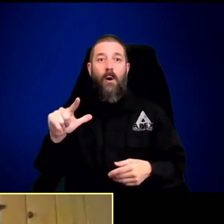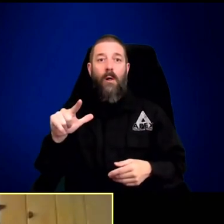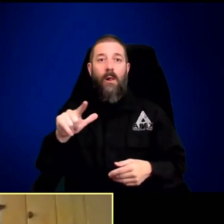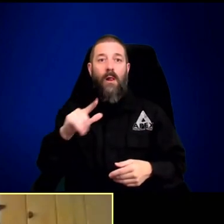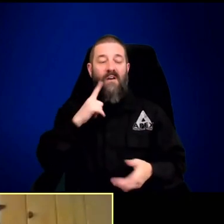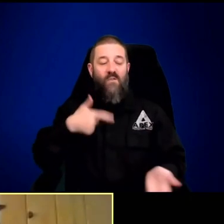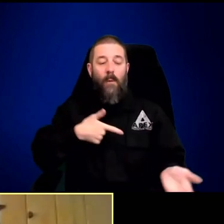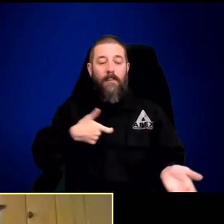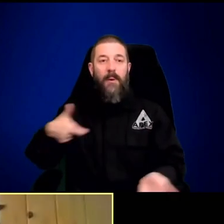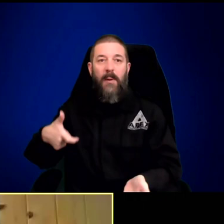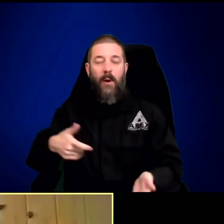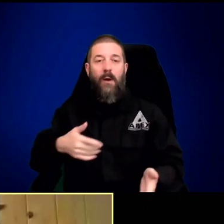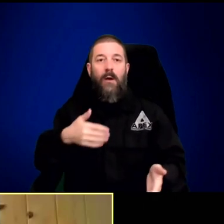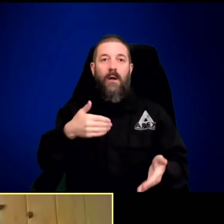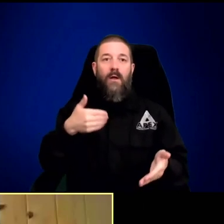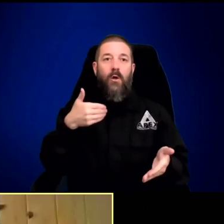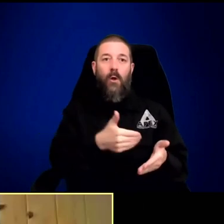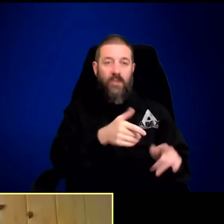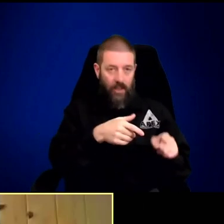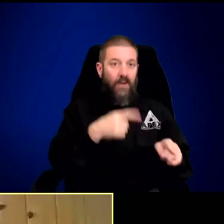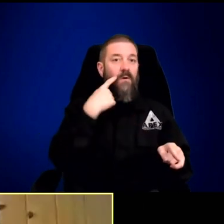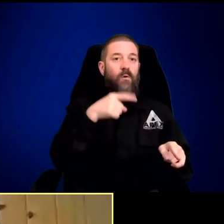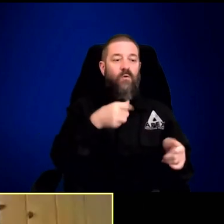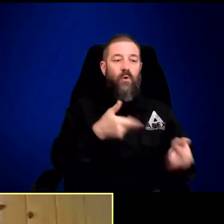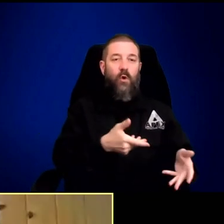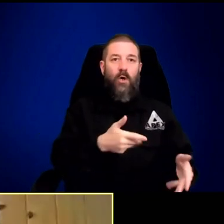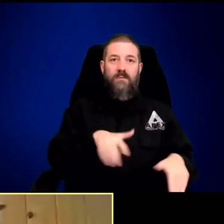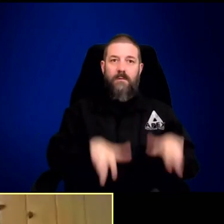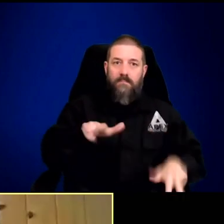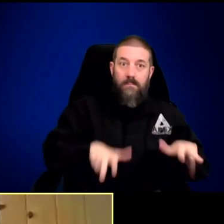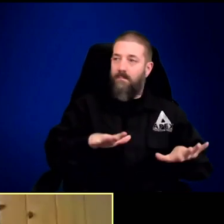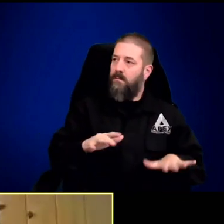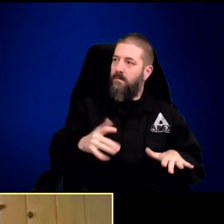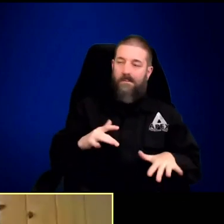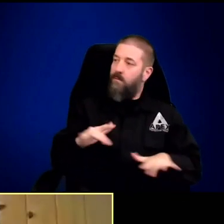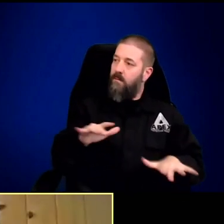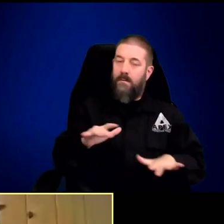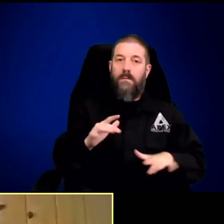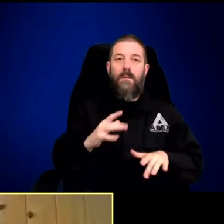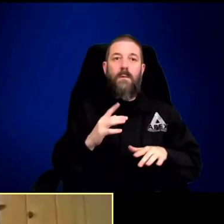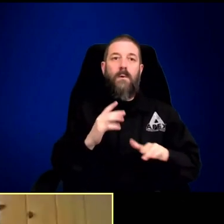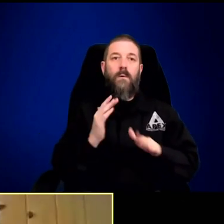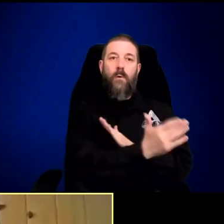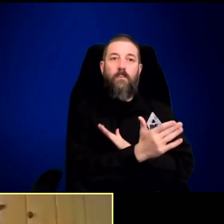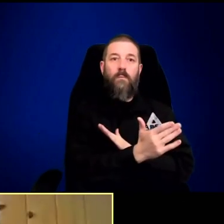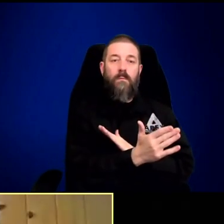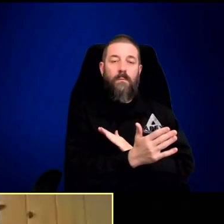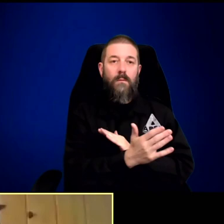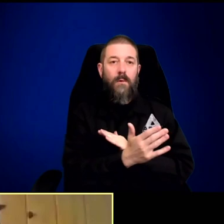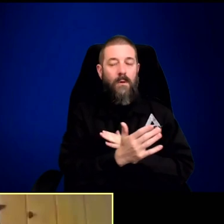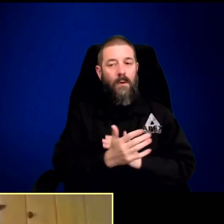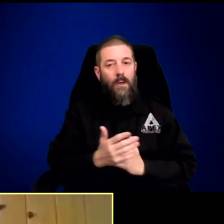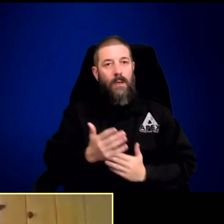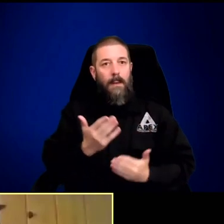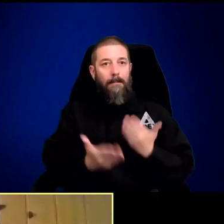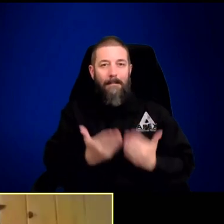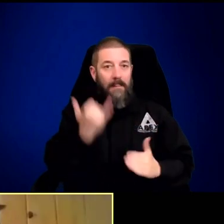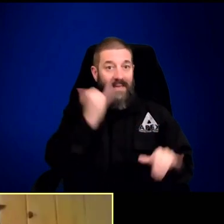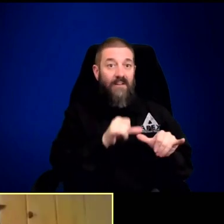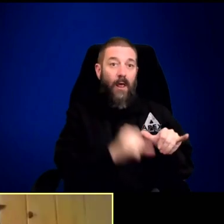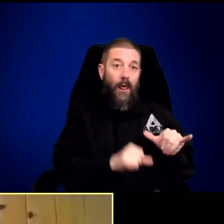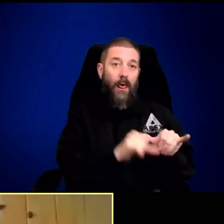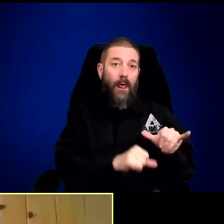this but they actually use paintball guns to give a wolf an unpleasant experience, it also marks that that's the problem one. And if it gets